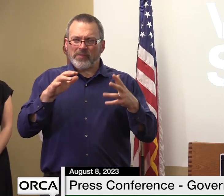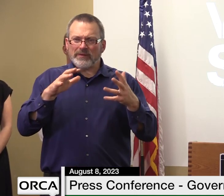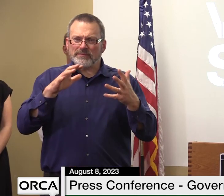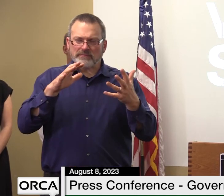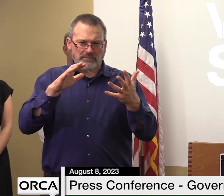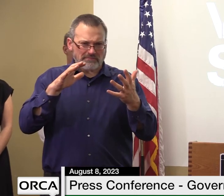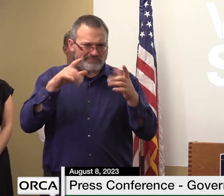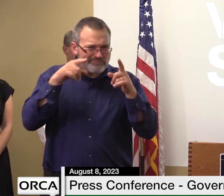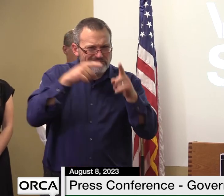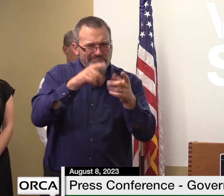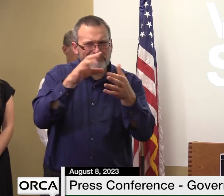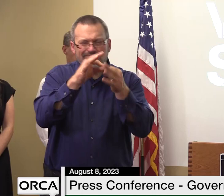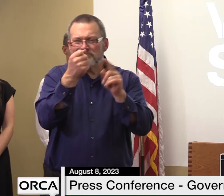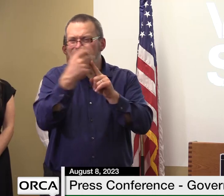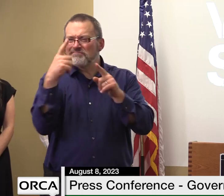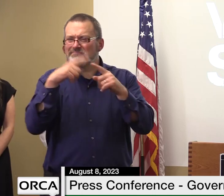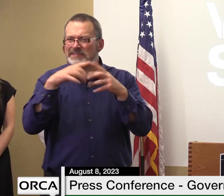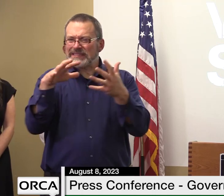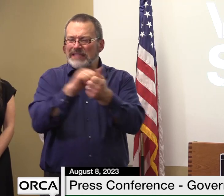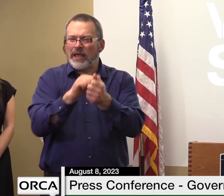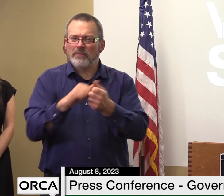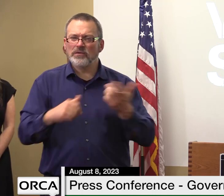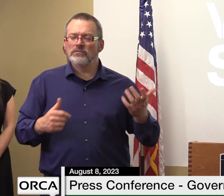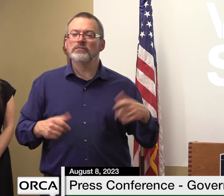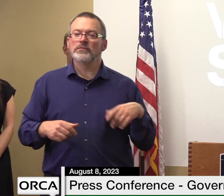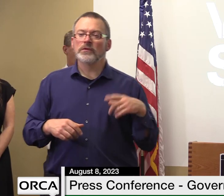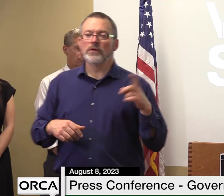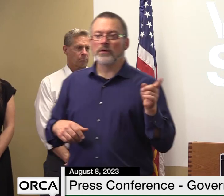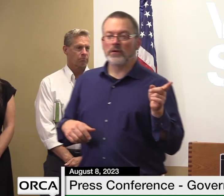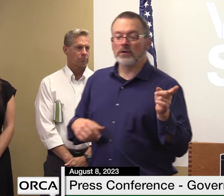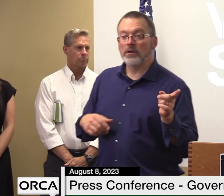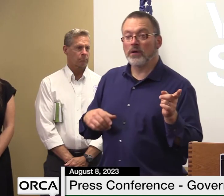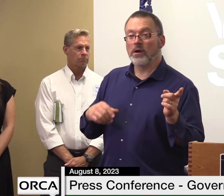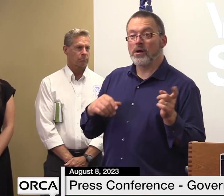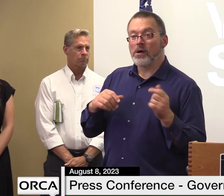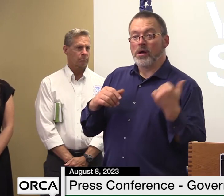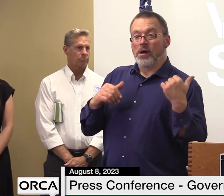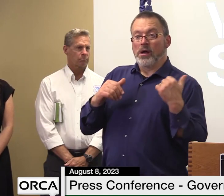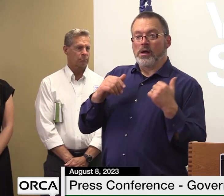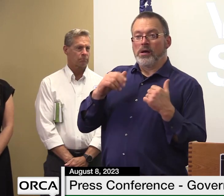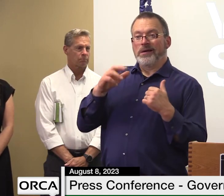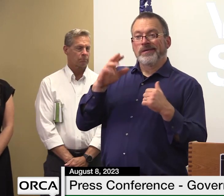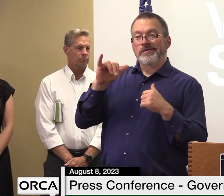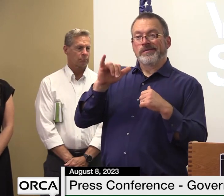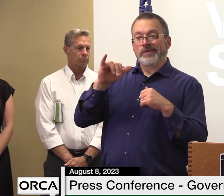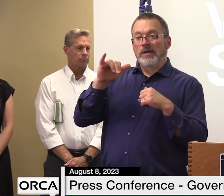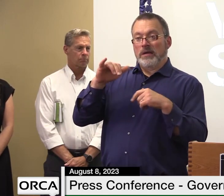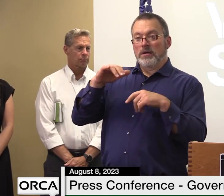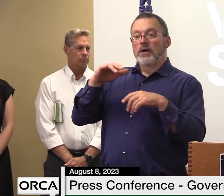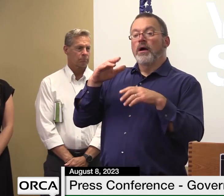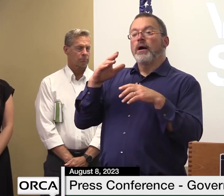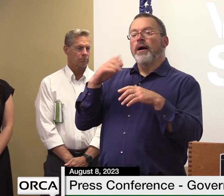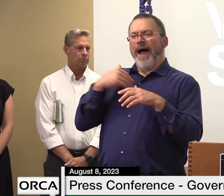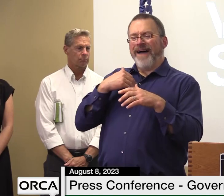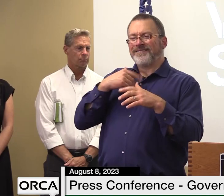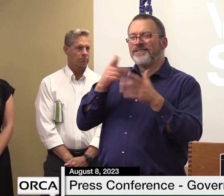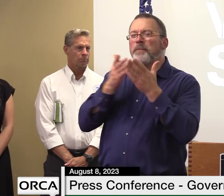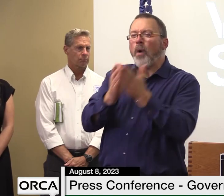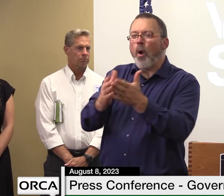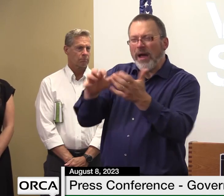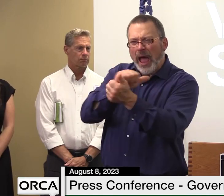was um the water rose so high and they were making a rescue and i believe it's like a rib craft type boat uh the not